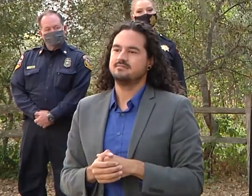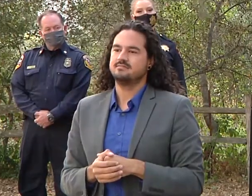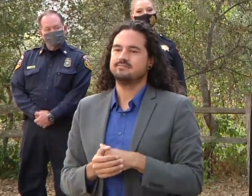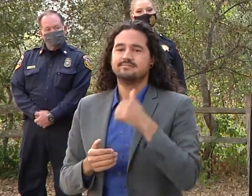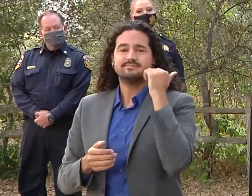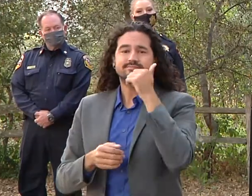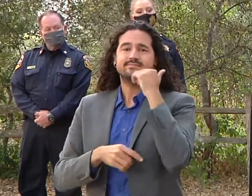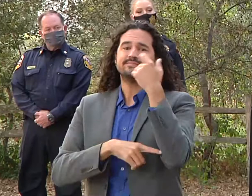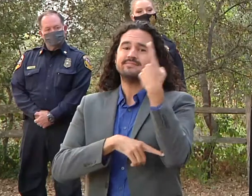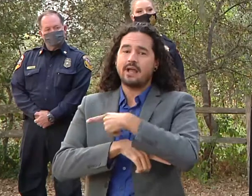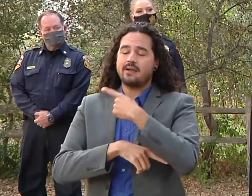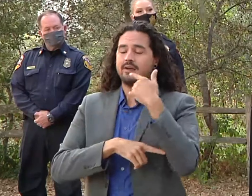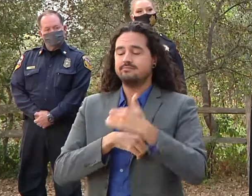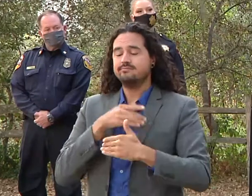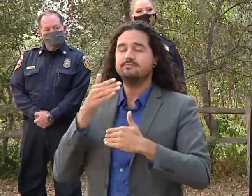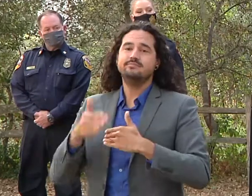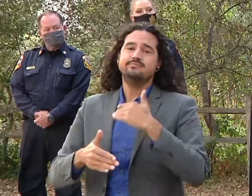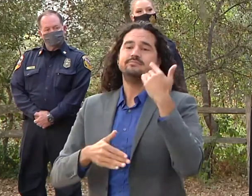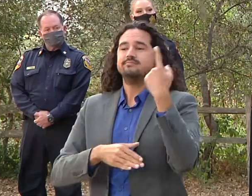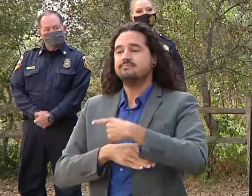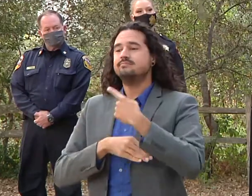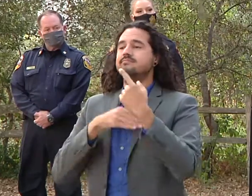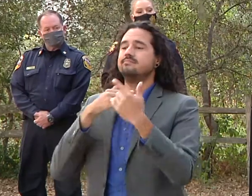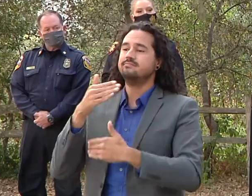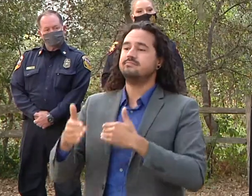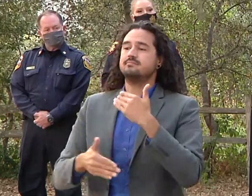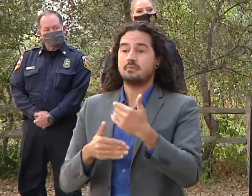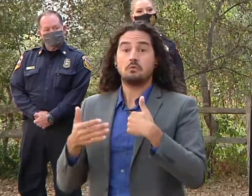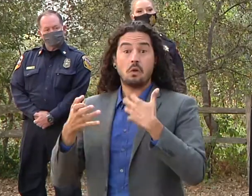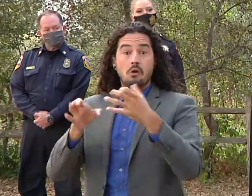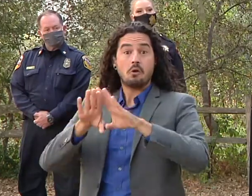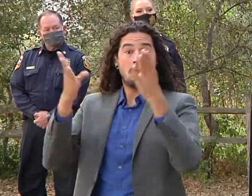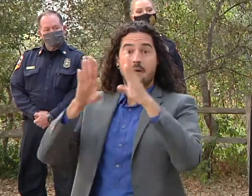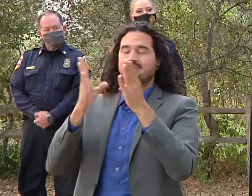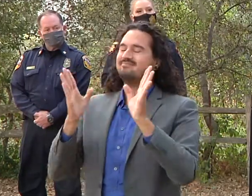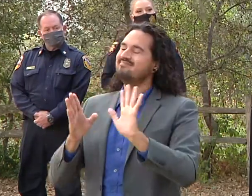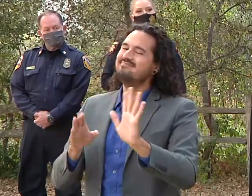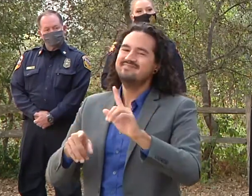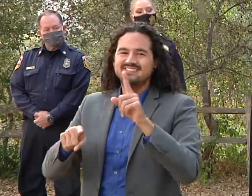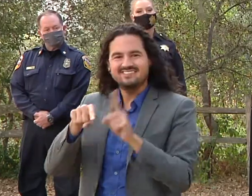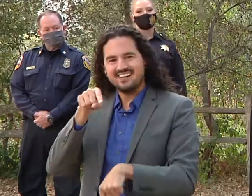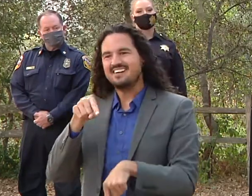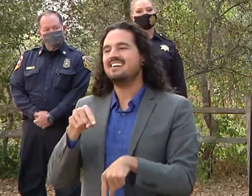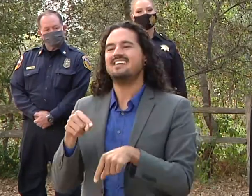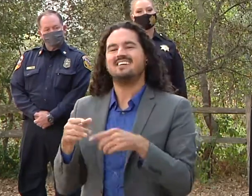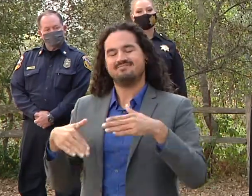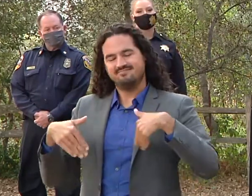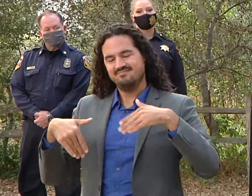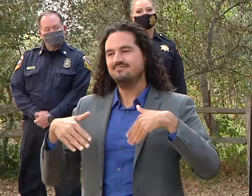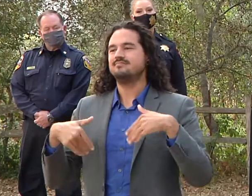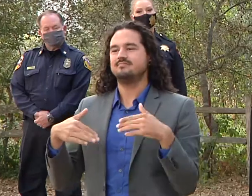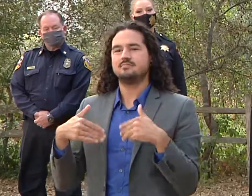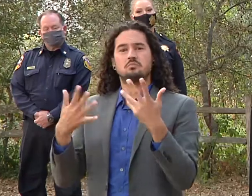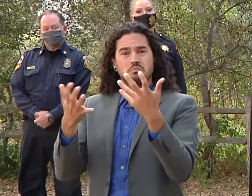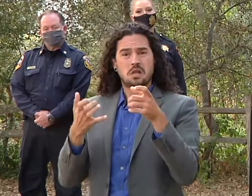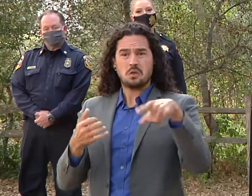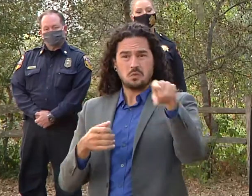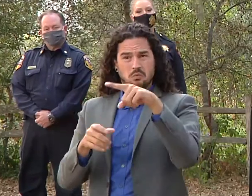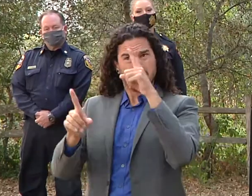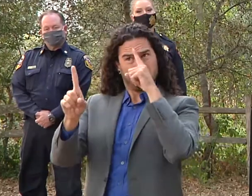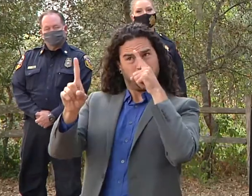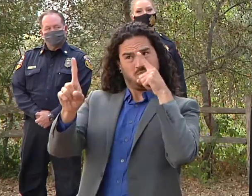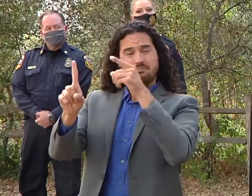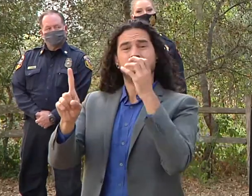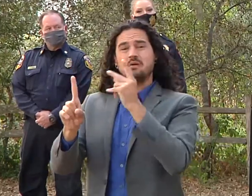while today necessarily we weren't able to get people home and you know and we've said this before we want to get people home as we want to get you home as fast as we can